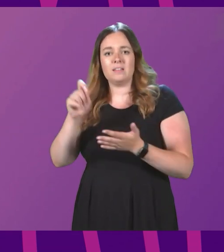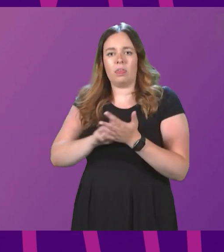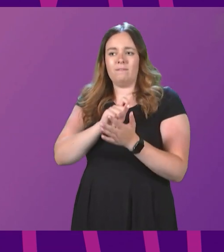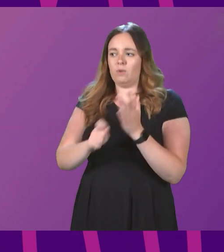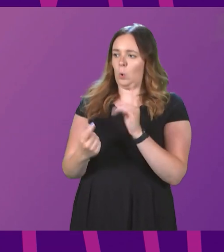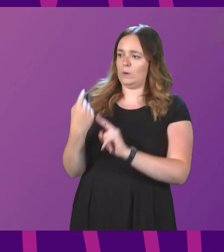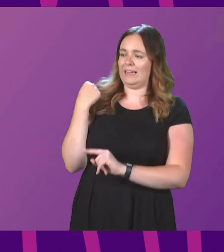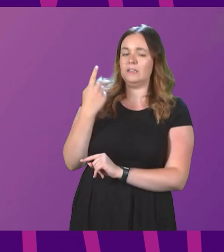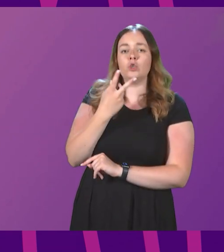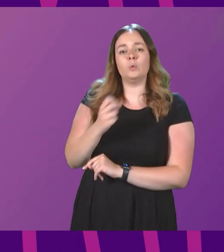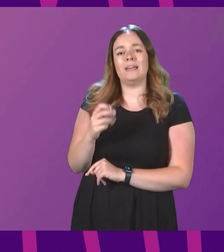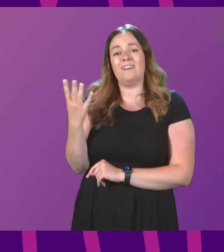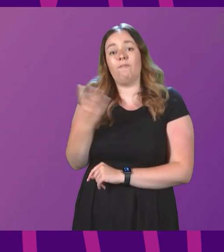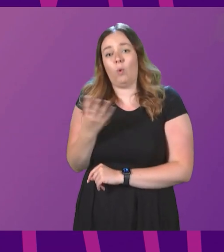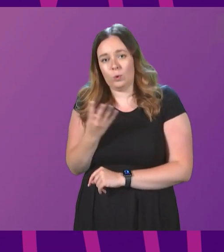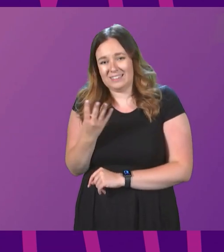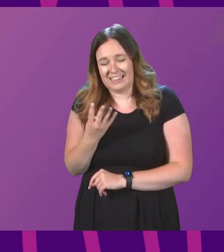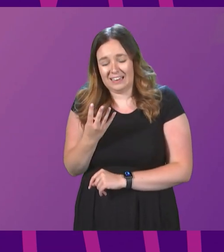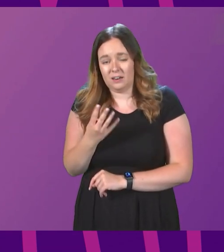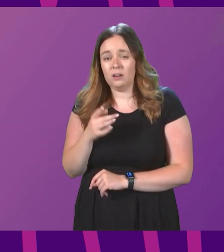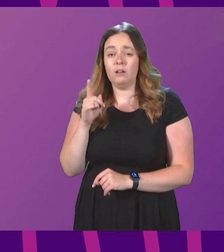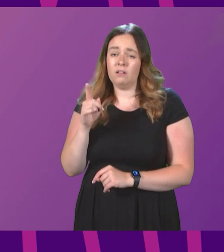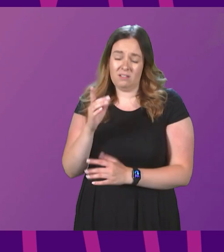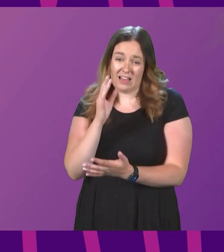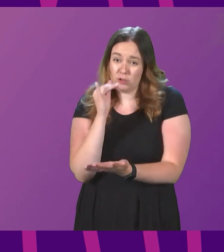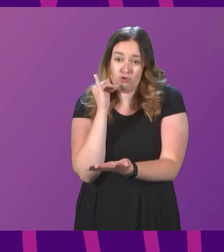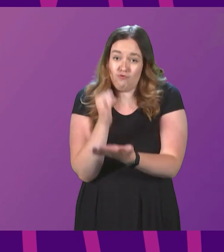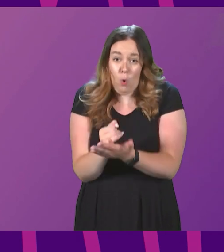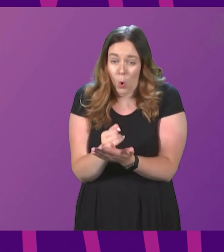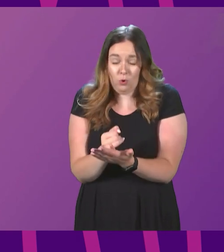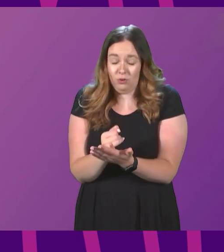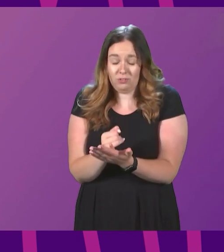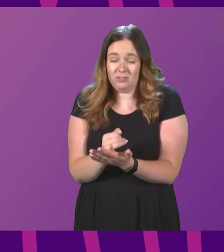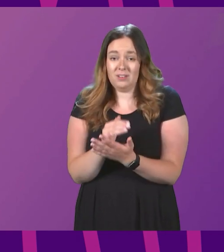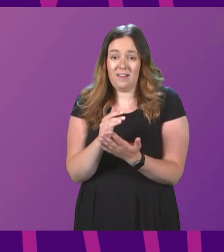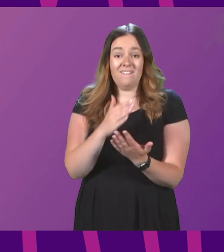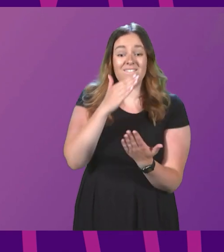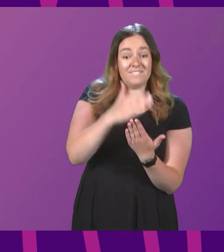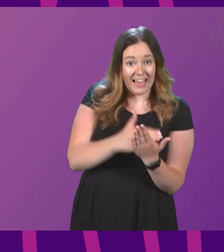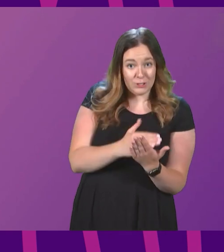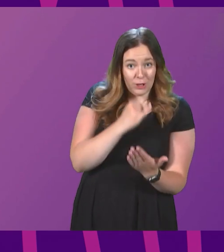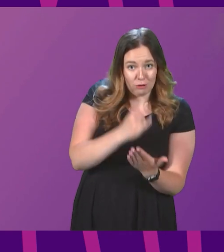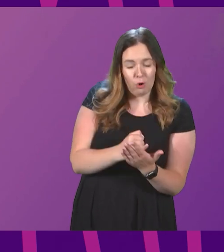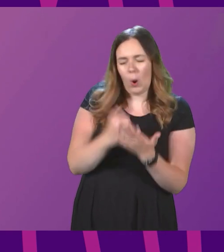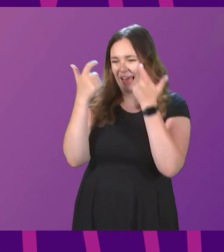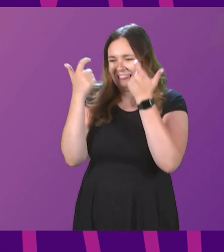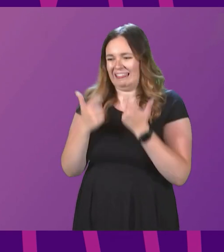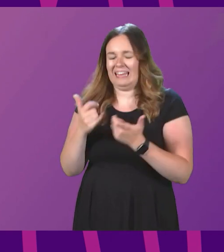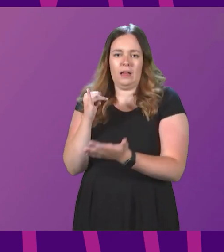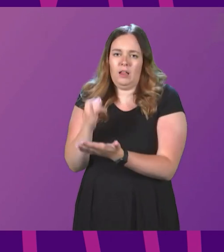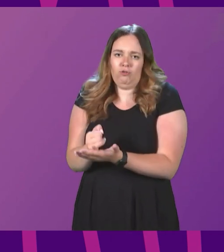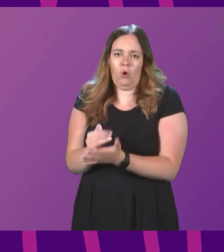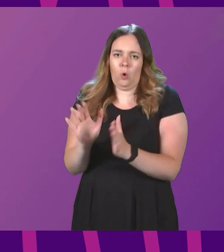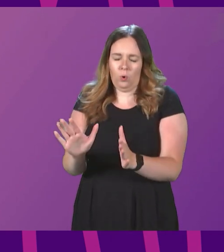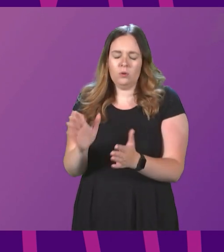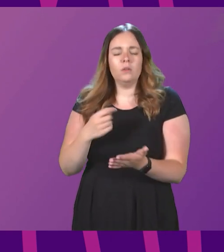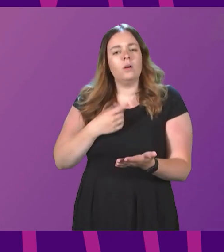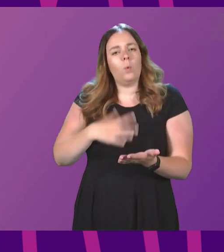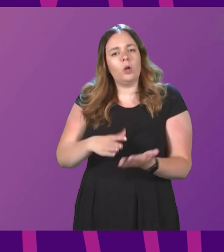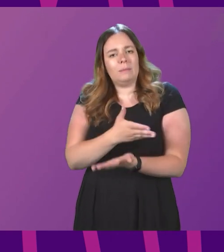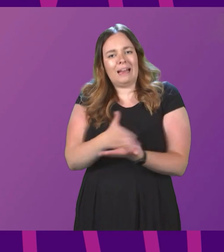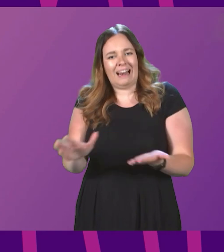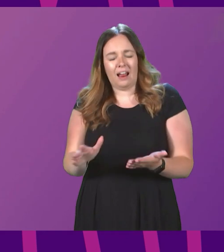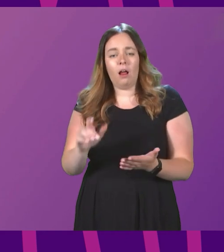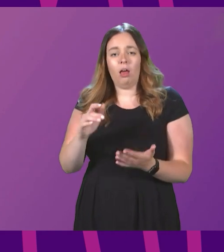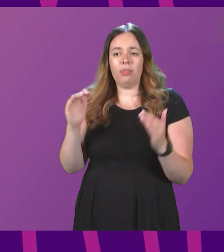2014. That is simply wrong factually and legally. Let me be clear, the status